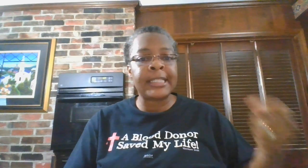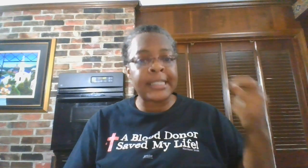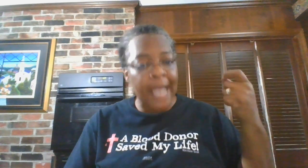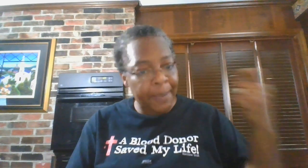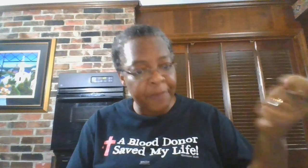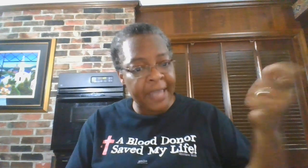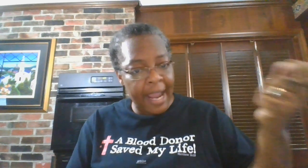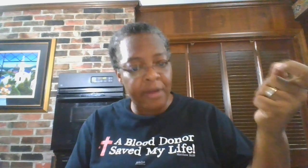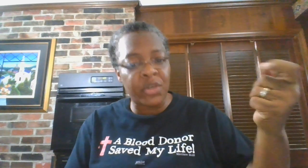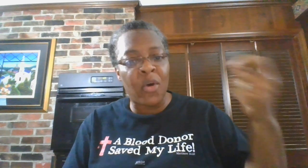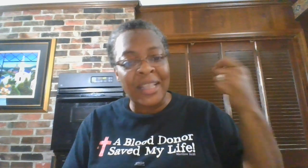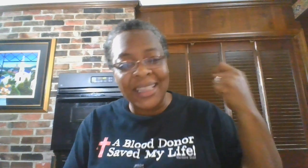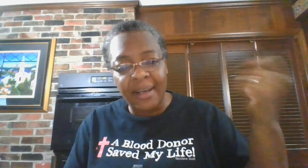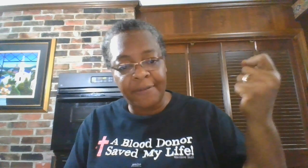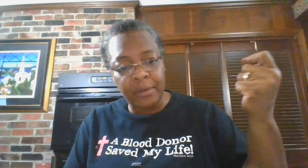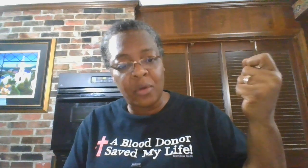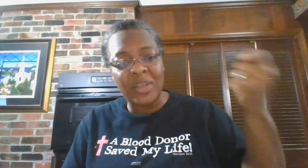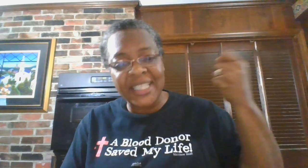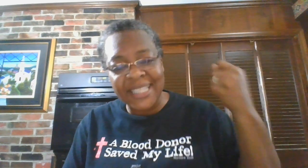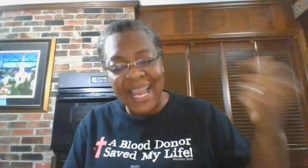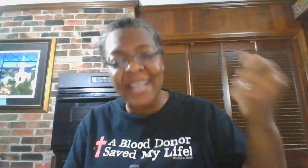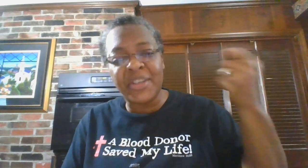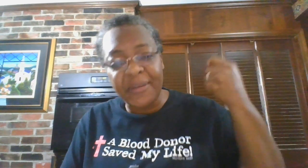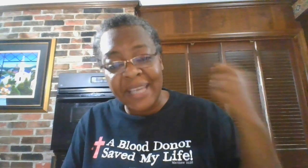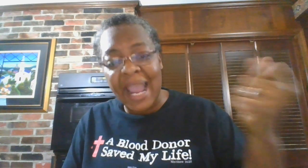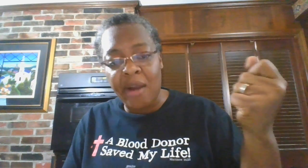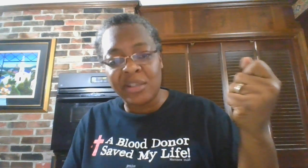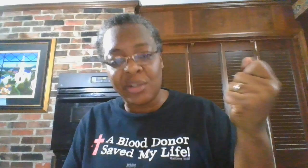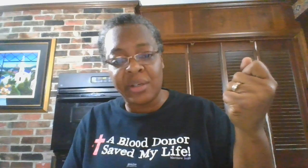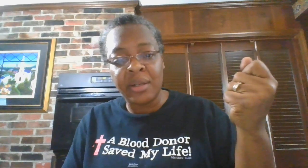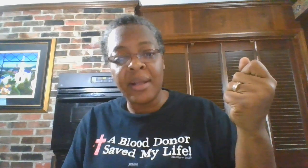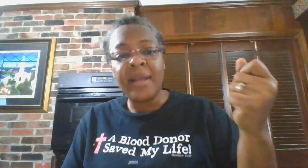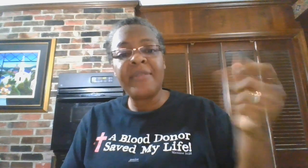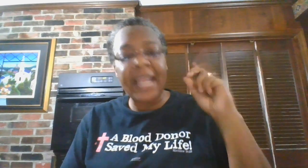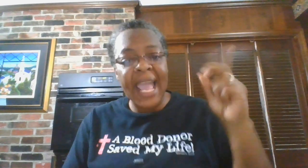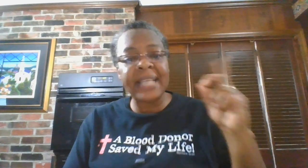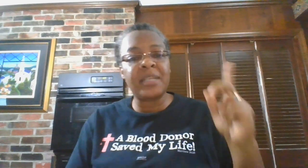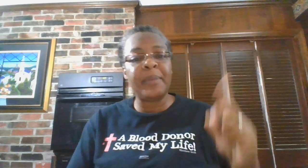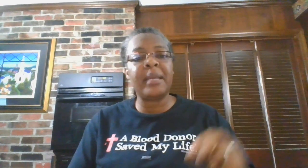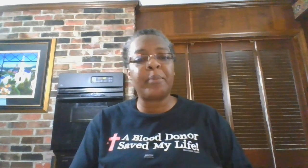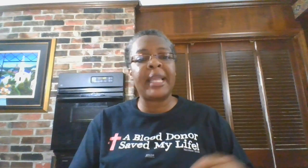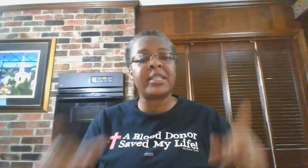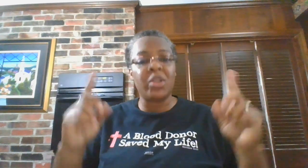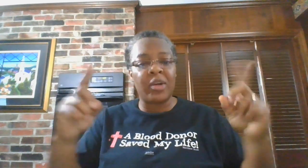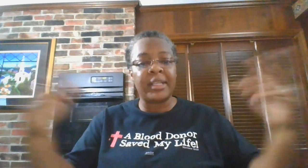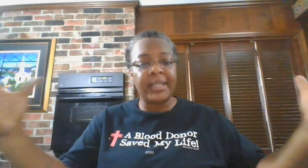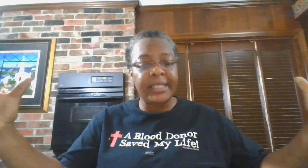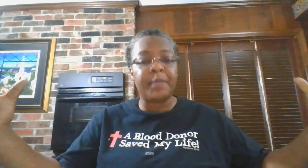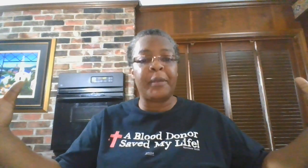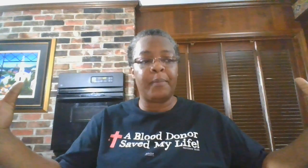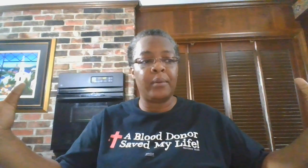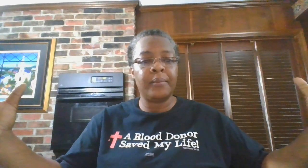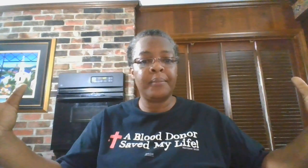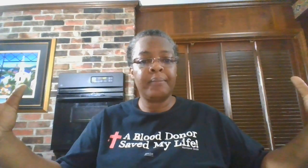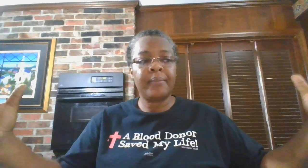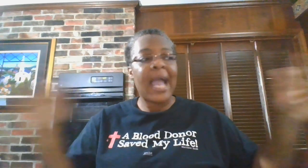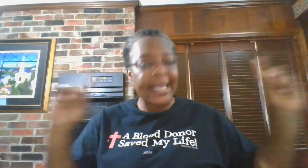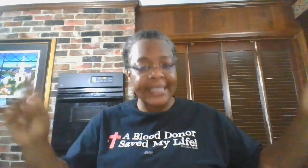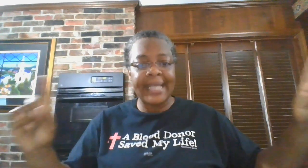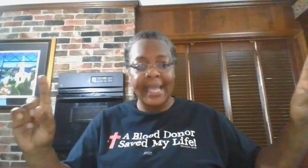type of character or level or standard of character that has to be in place in order to lead the people. I get that.